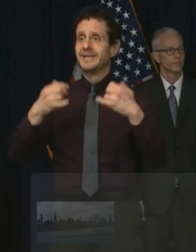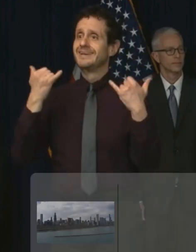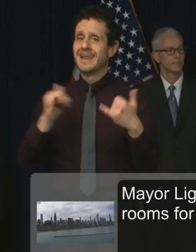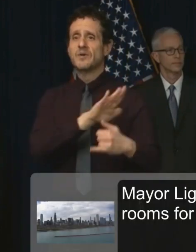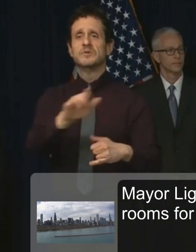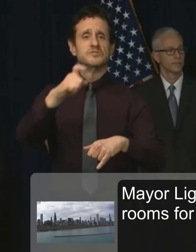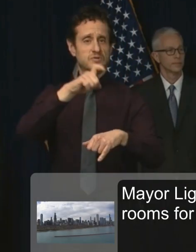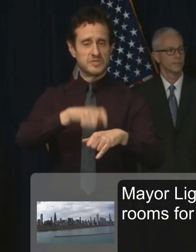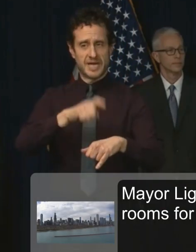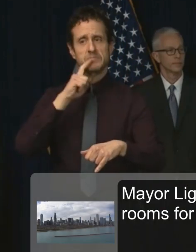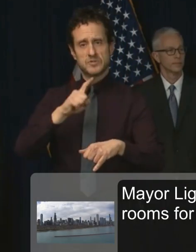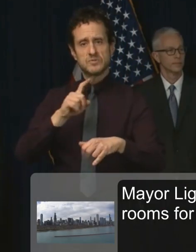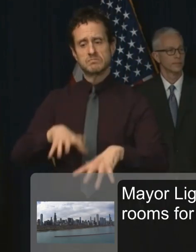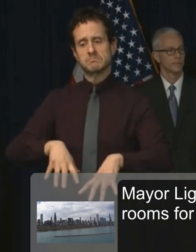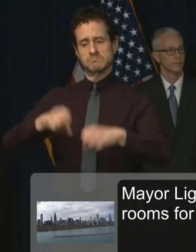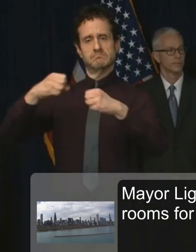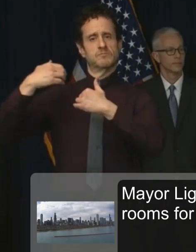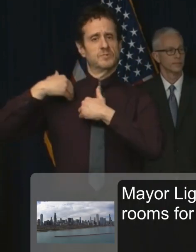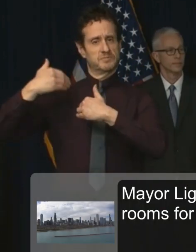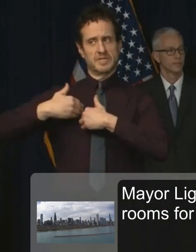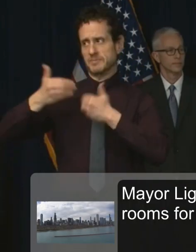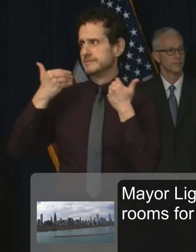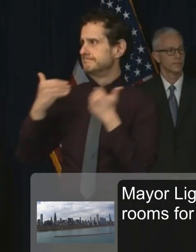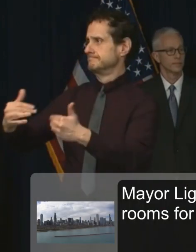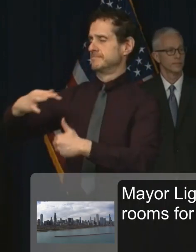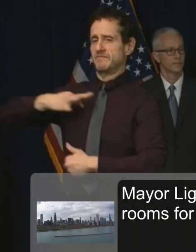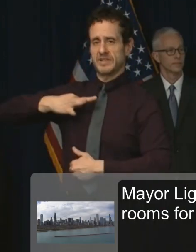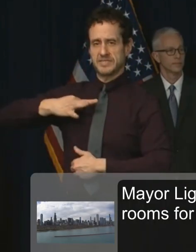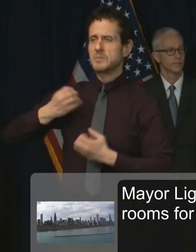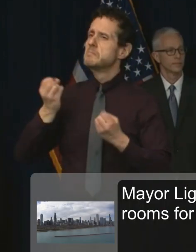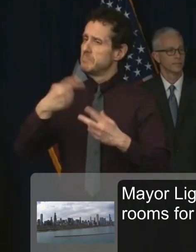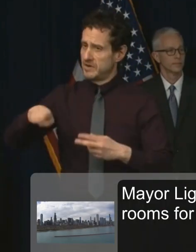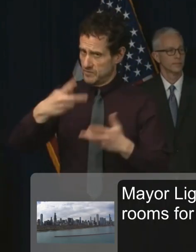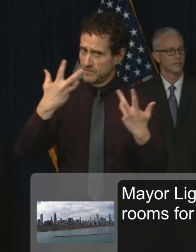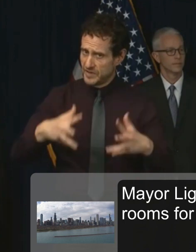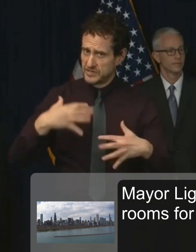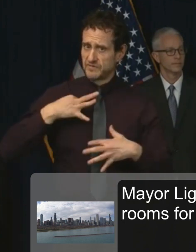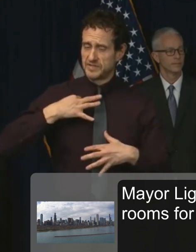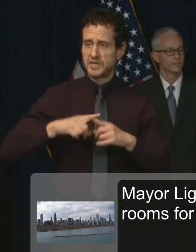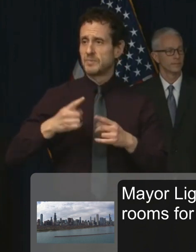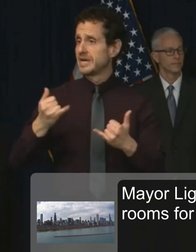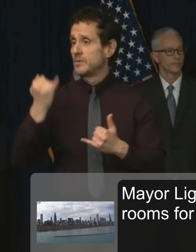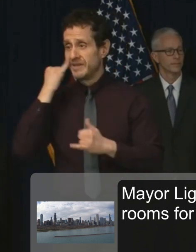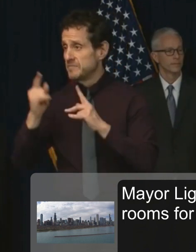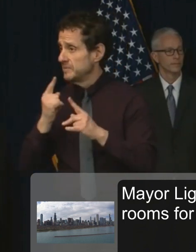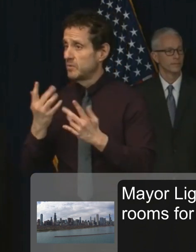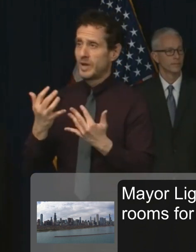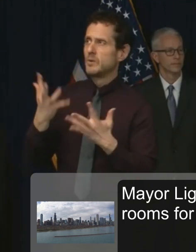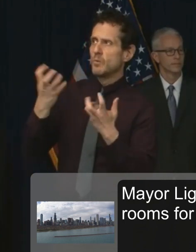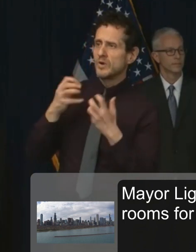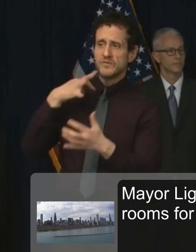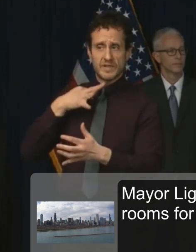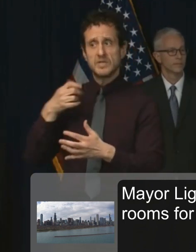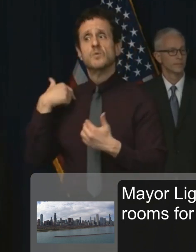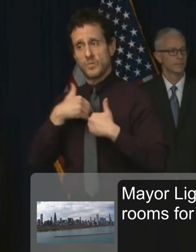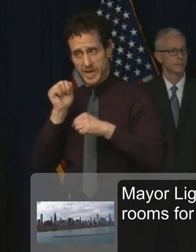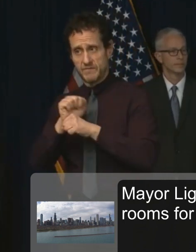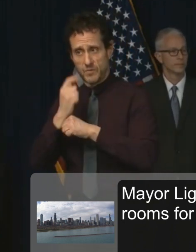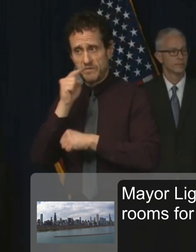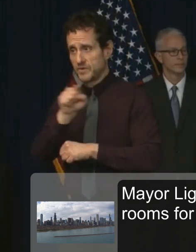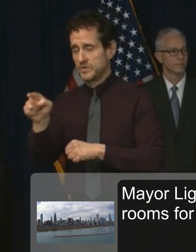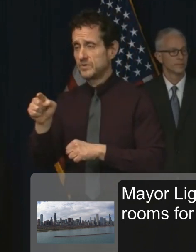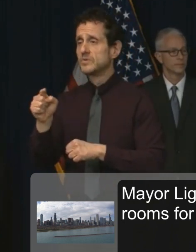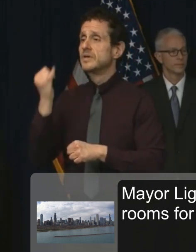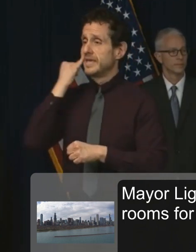step up, as so many of you have. If you want to help, we have a job for you. This especially goes for individuals with medical